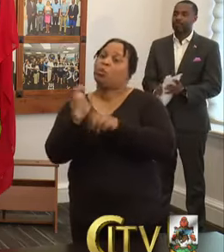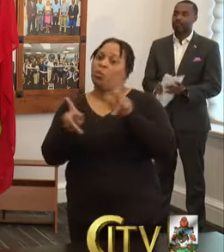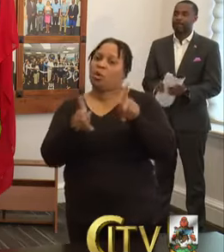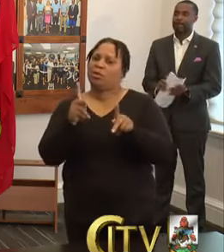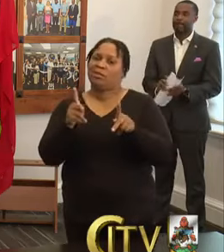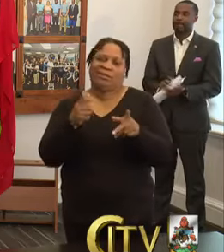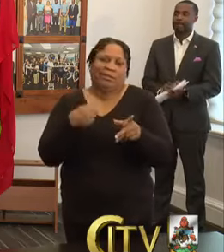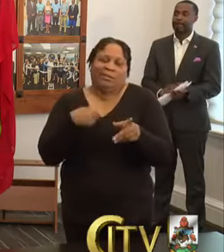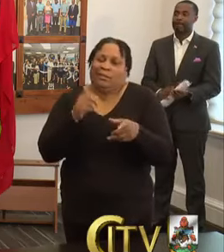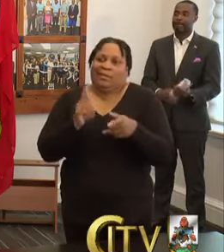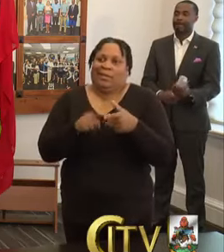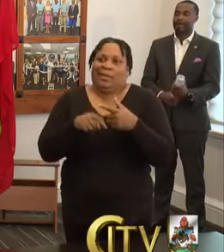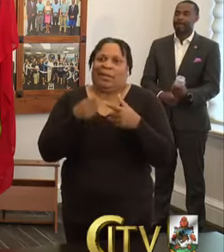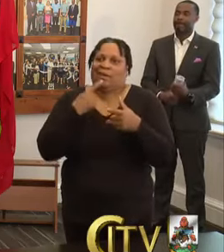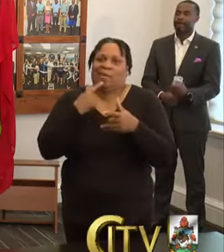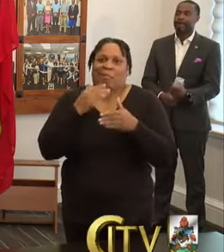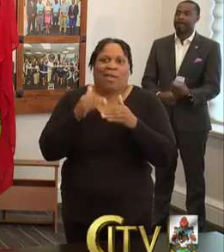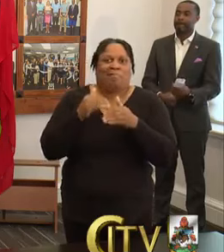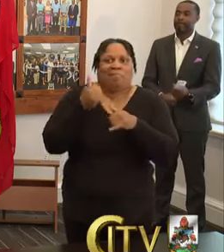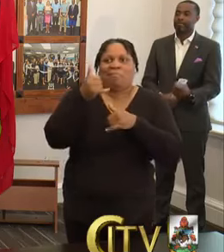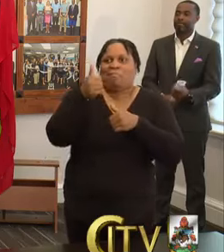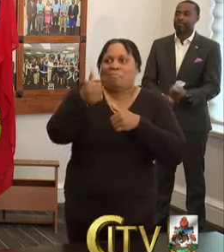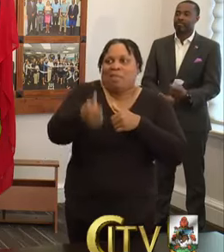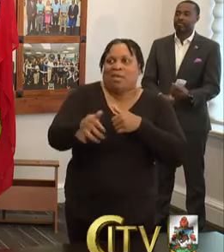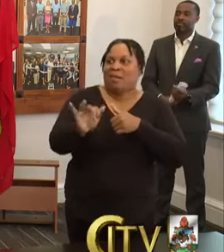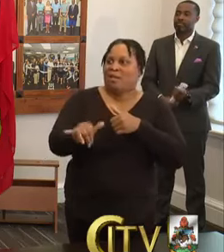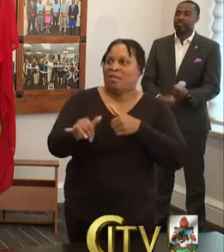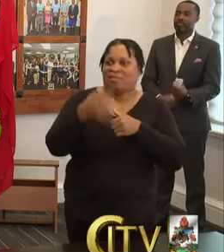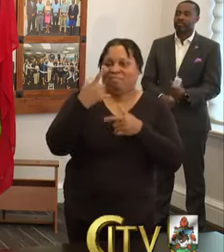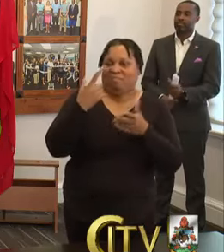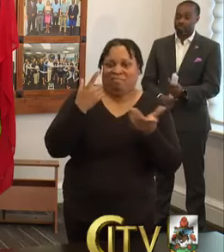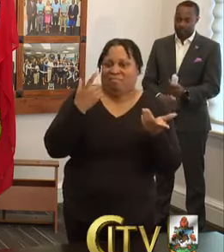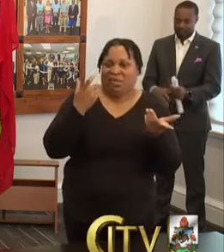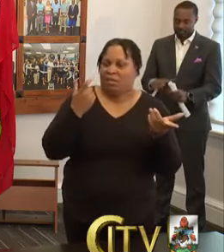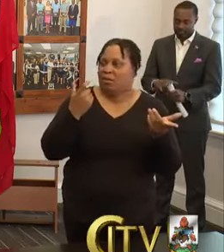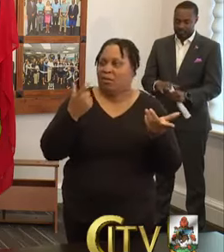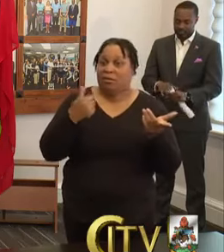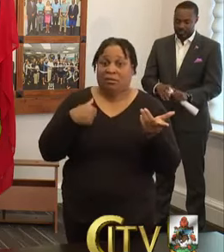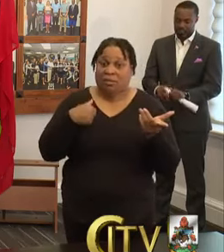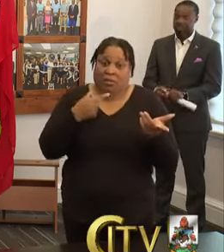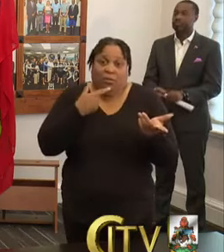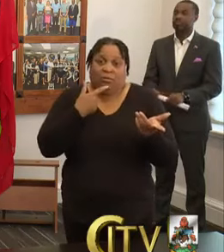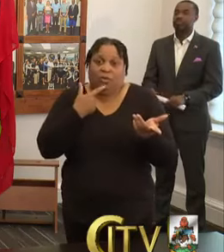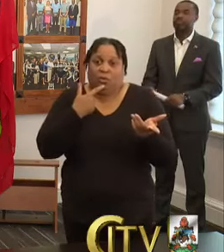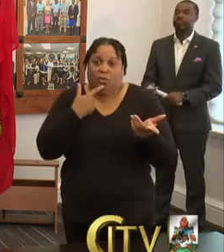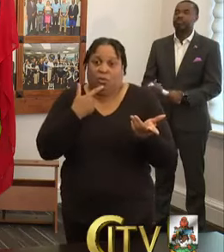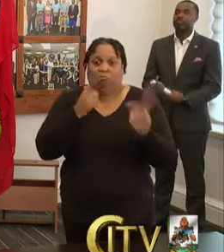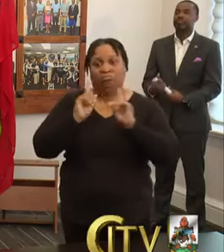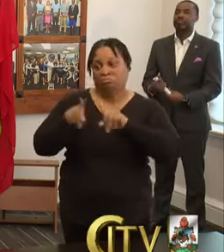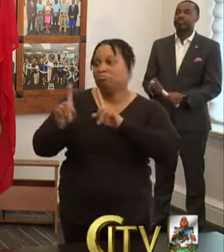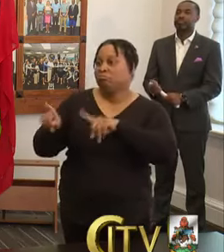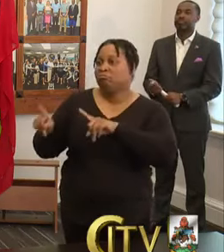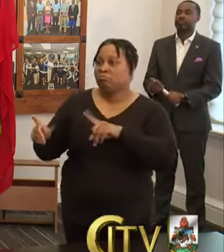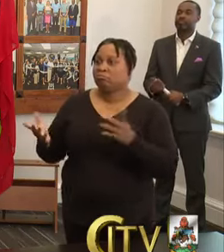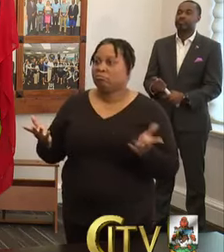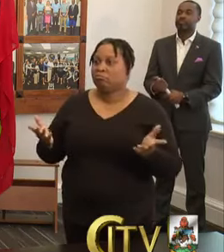I, I can't comment beyond that, uh, beyond that, because that, that's what I've been told was it came, had come back.